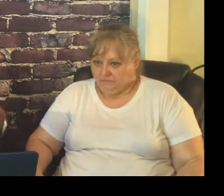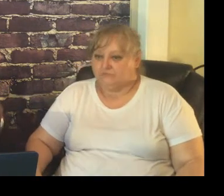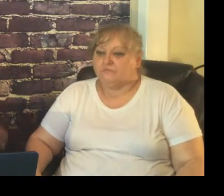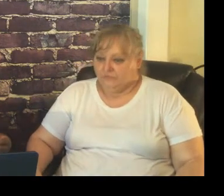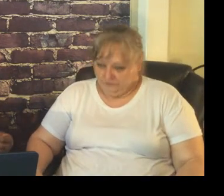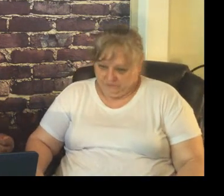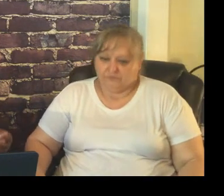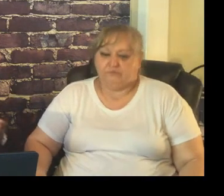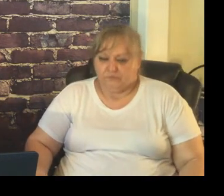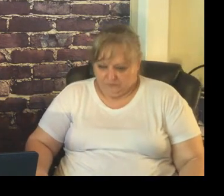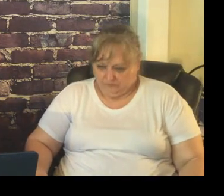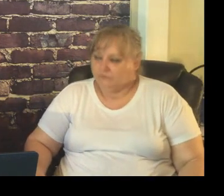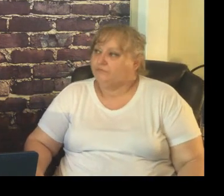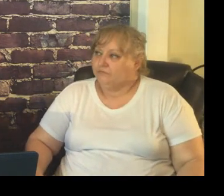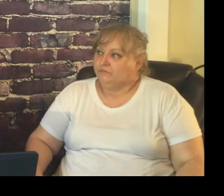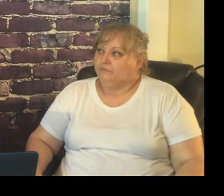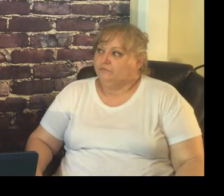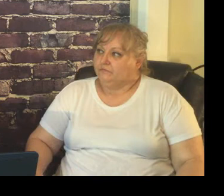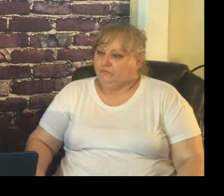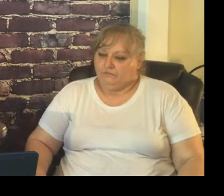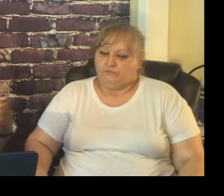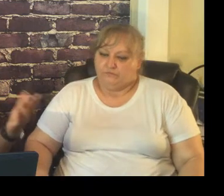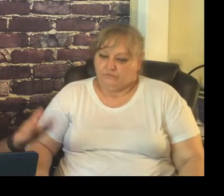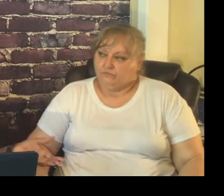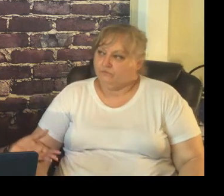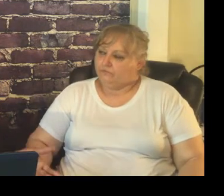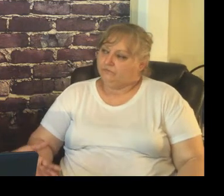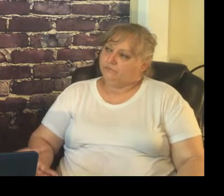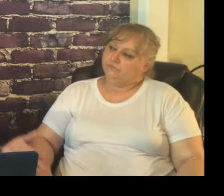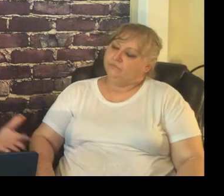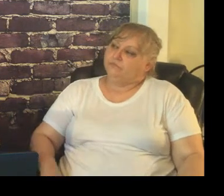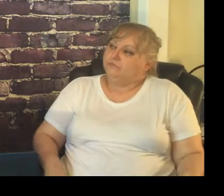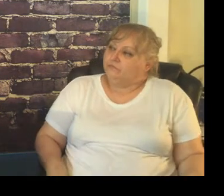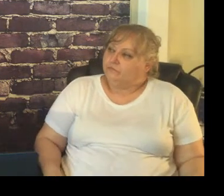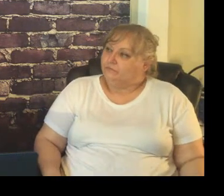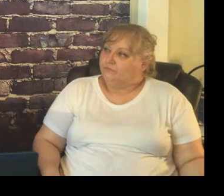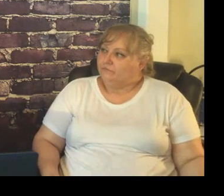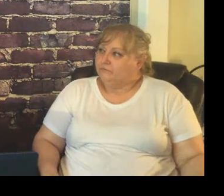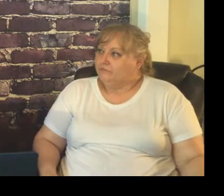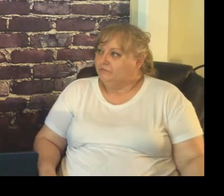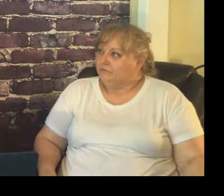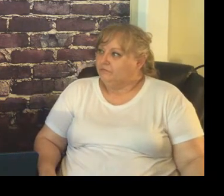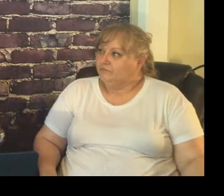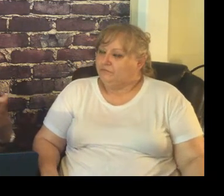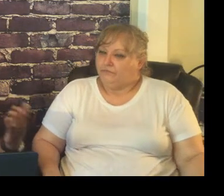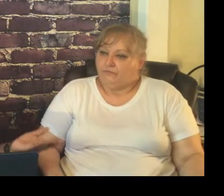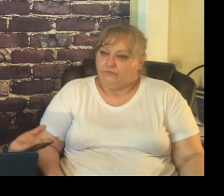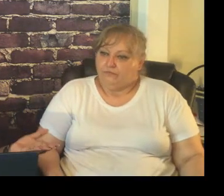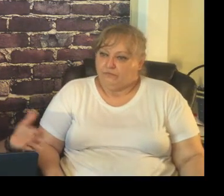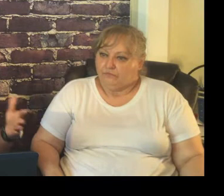conversation about why this is not a good thing and you know when you come in this room this is what's going to be expected and you know I